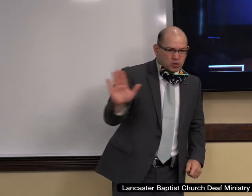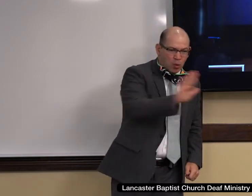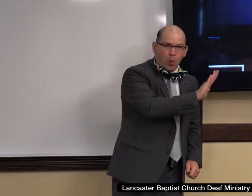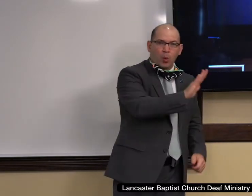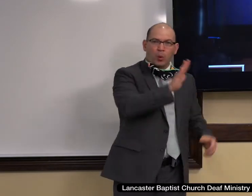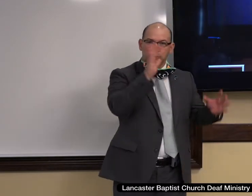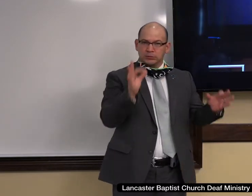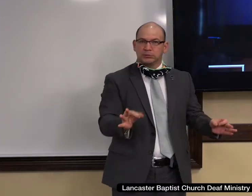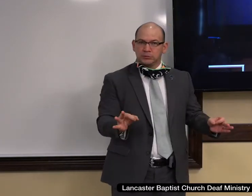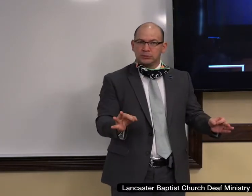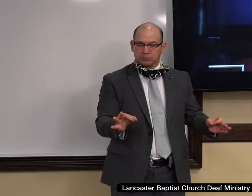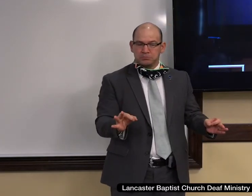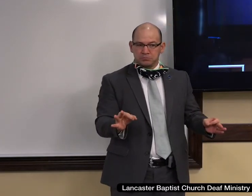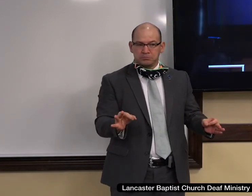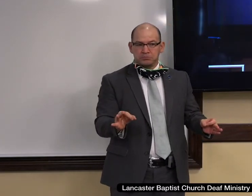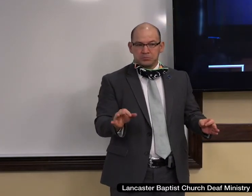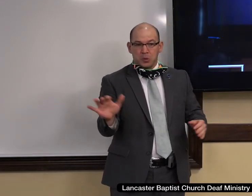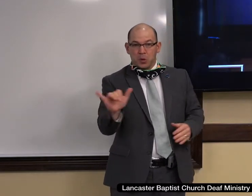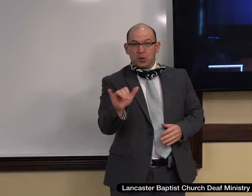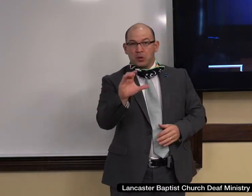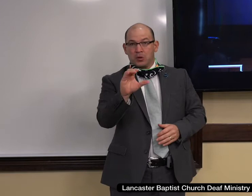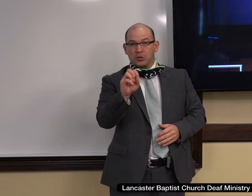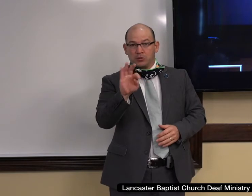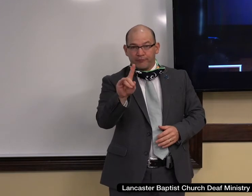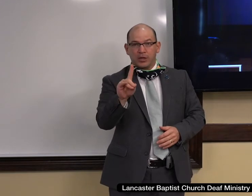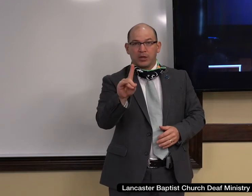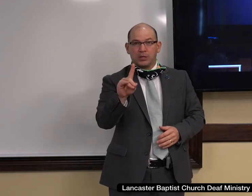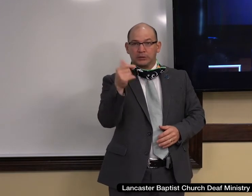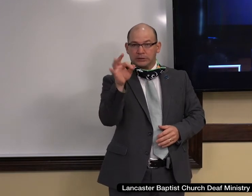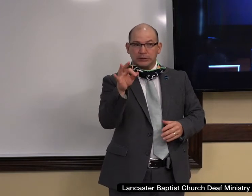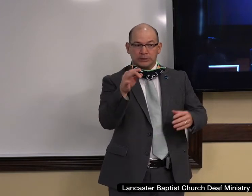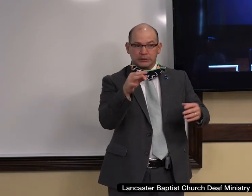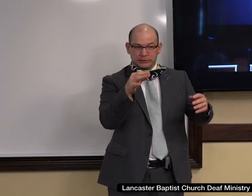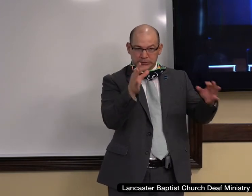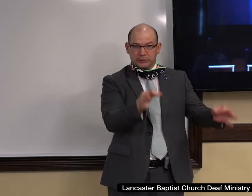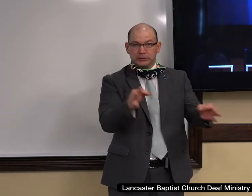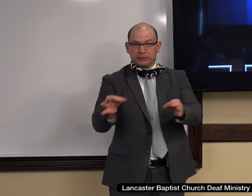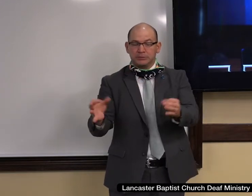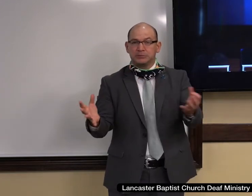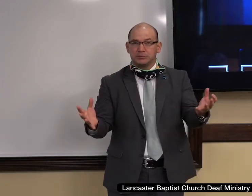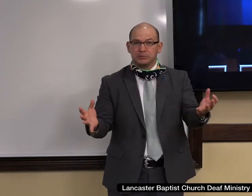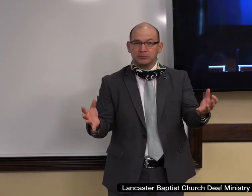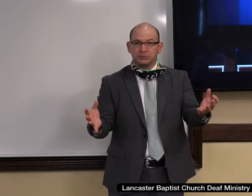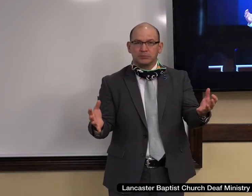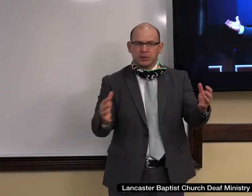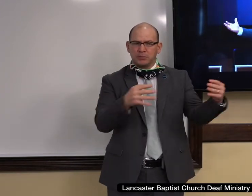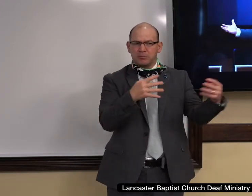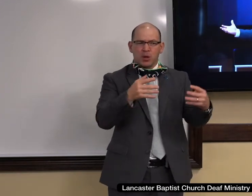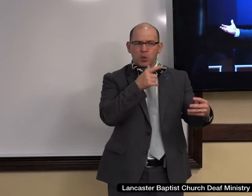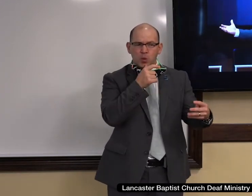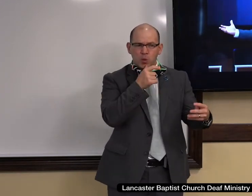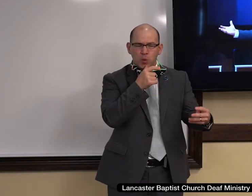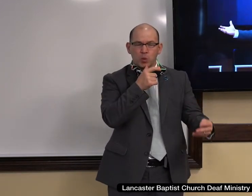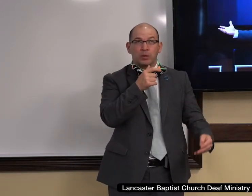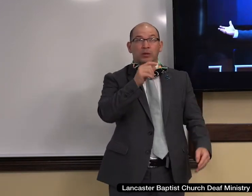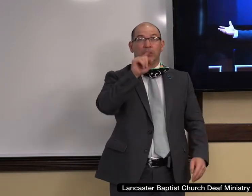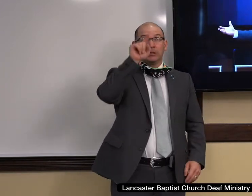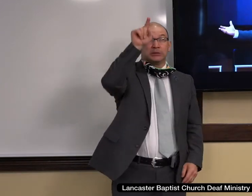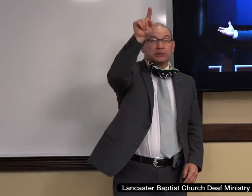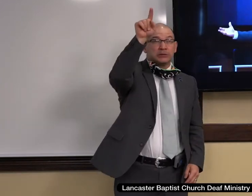-19. It is the battle between God's view and the secular view. The